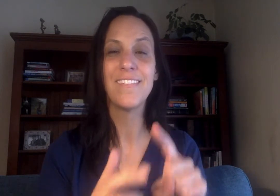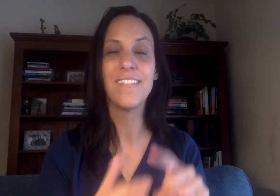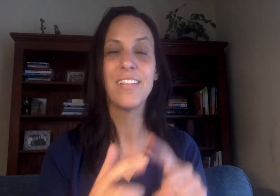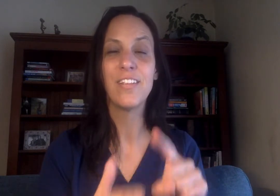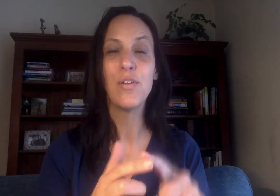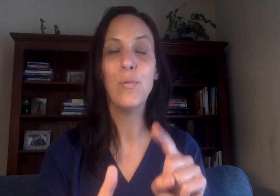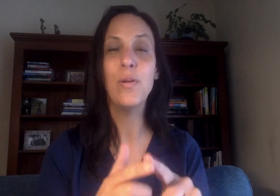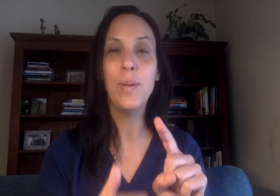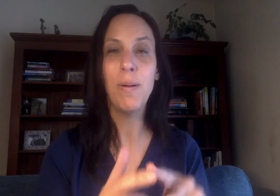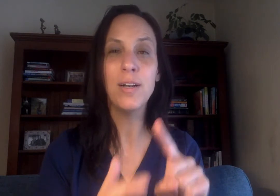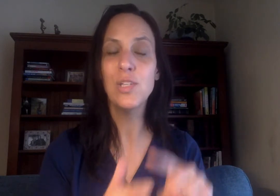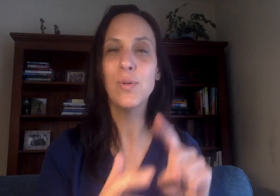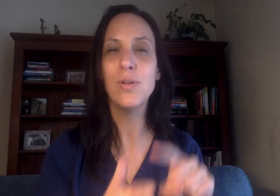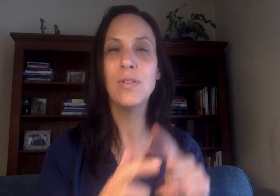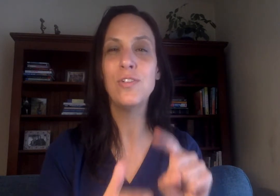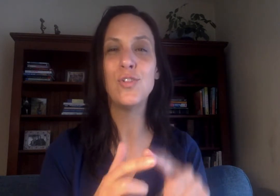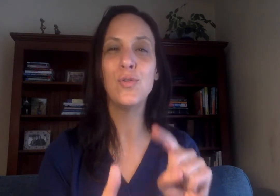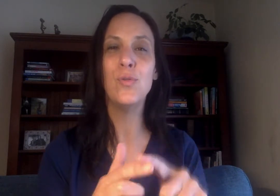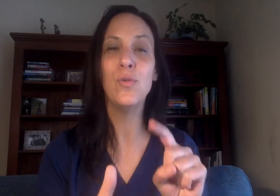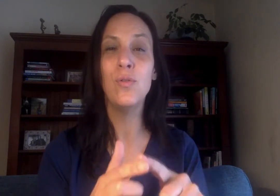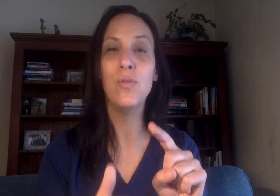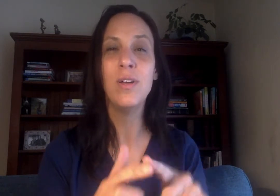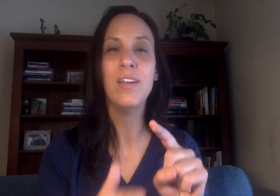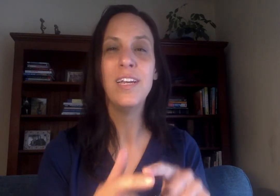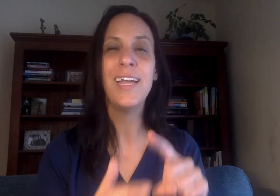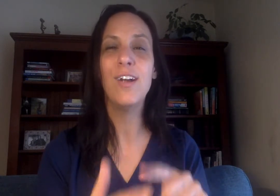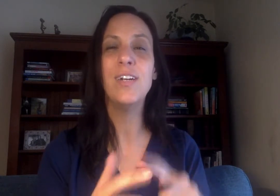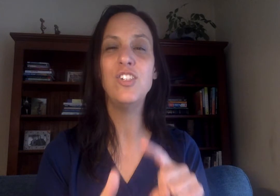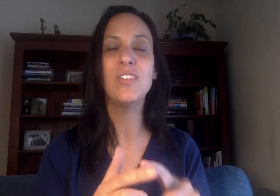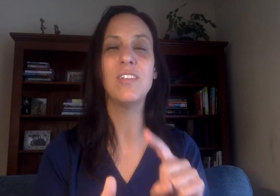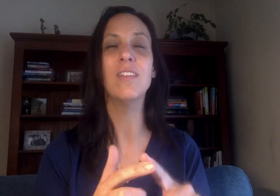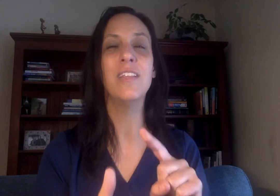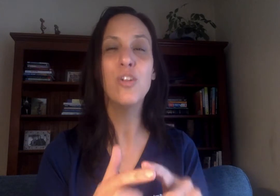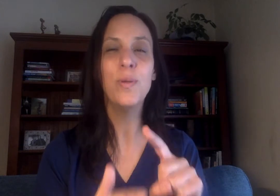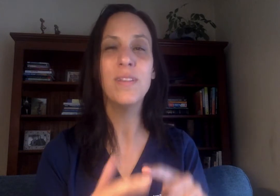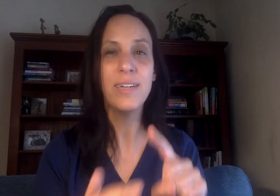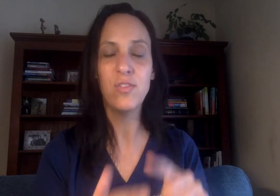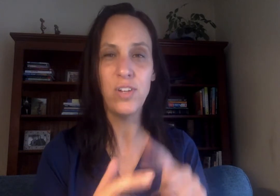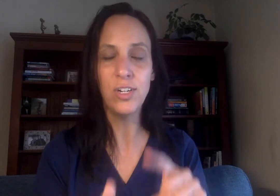Would it be possible to carry just a little bit less fear?